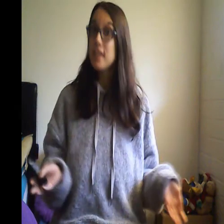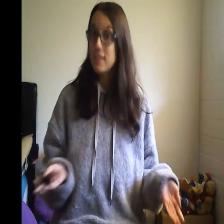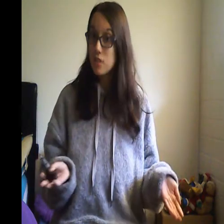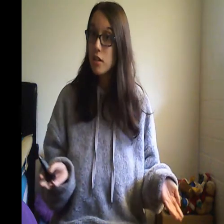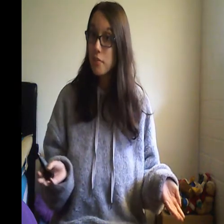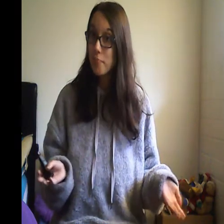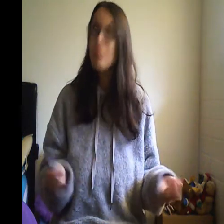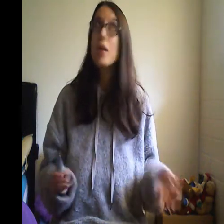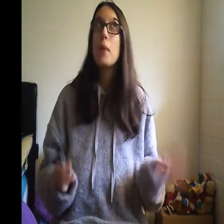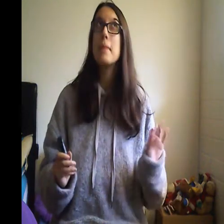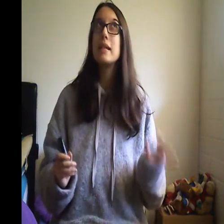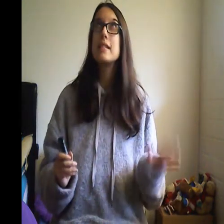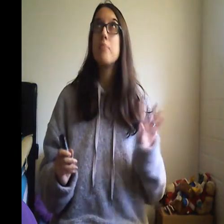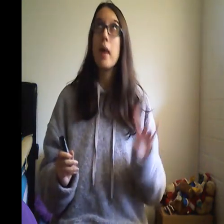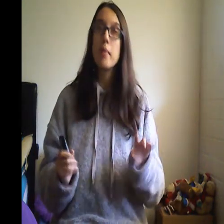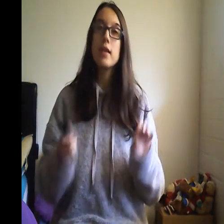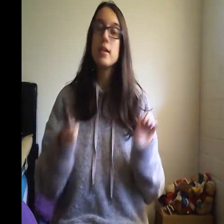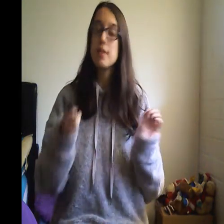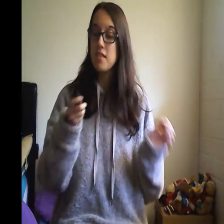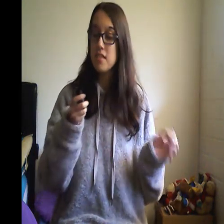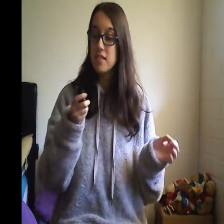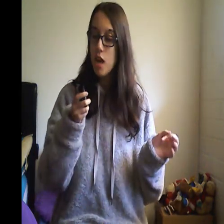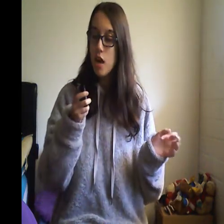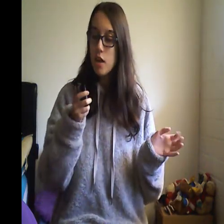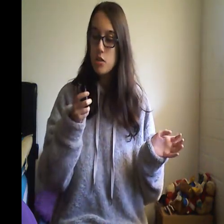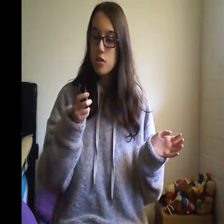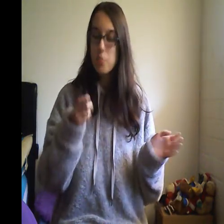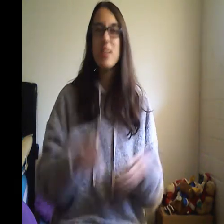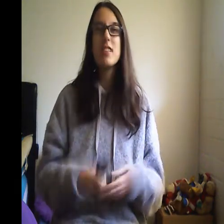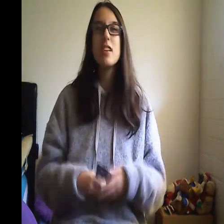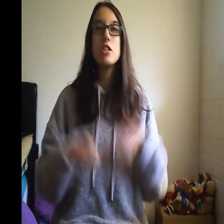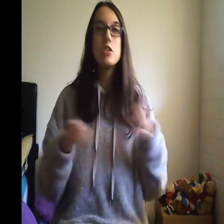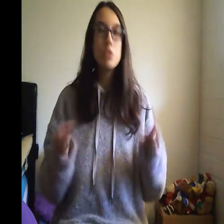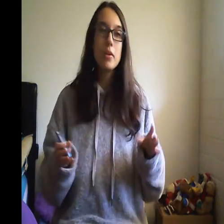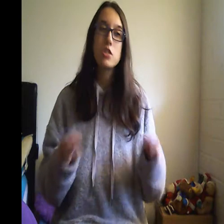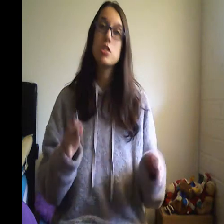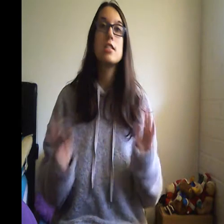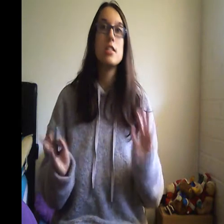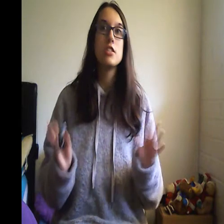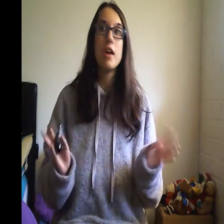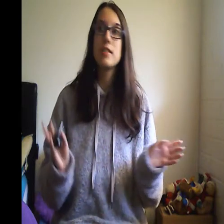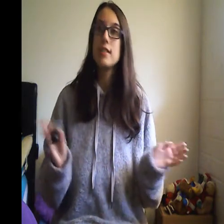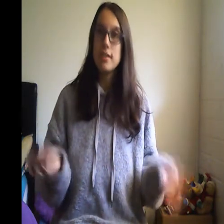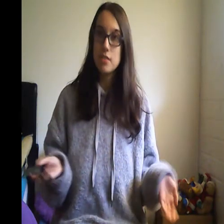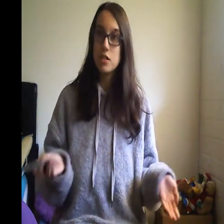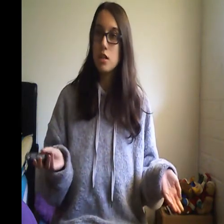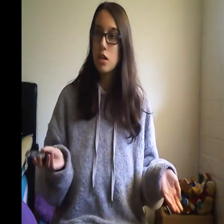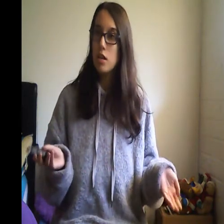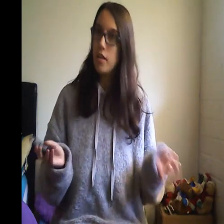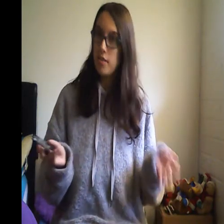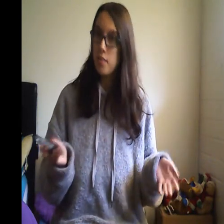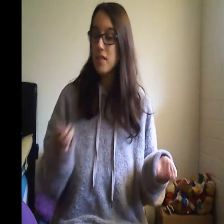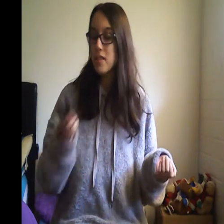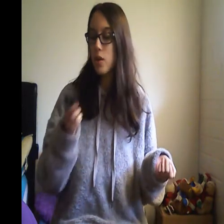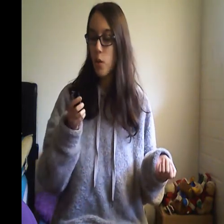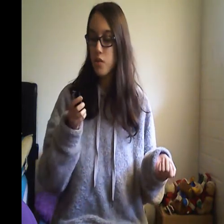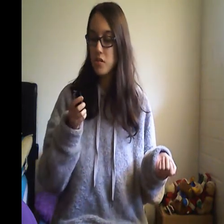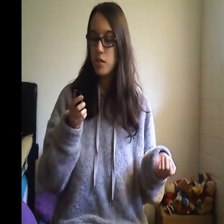but in my opinion this toothbrush toothbrush does not taste the best and of course fresh